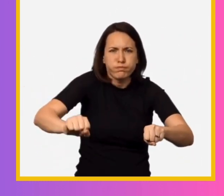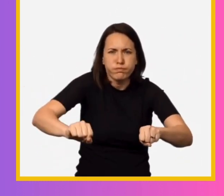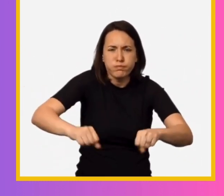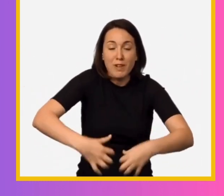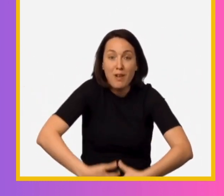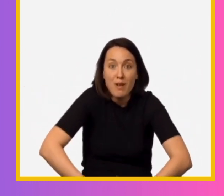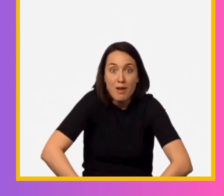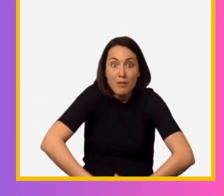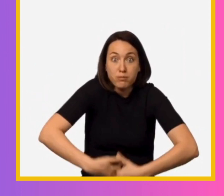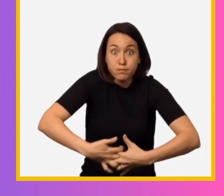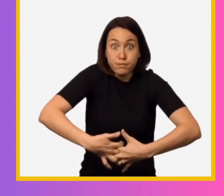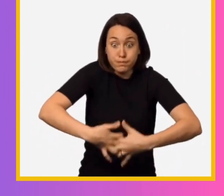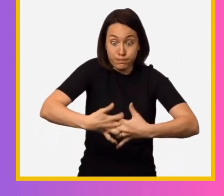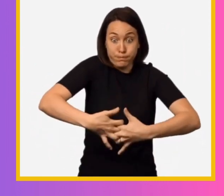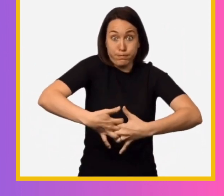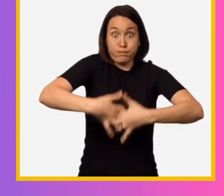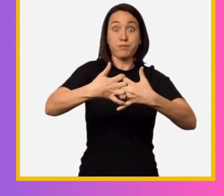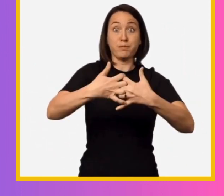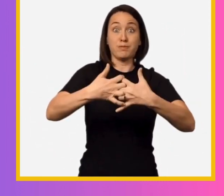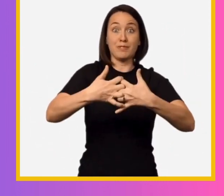motorcycle, engine, rev, rev.